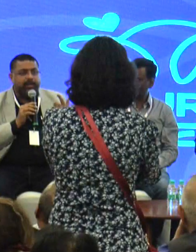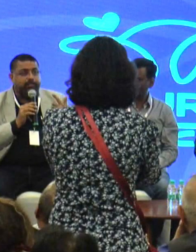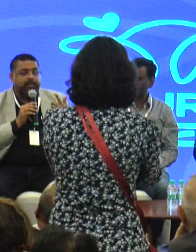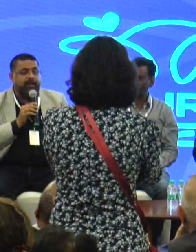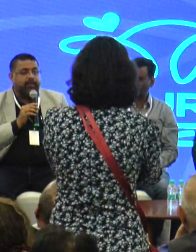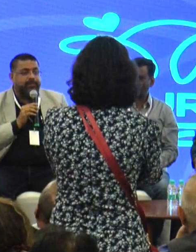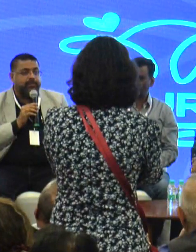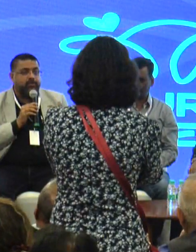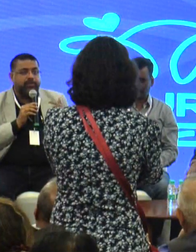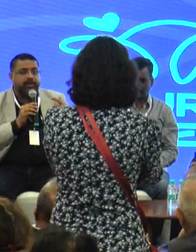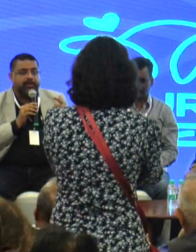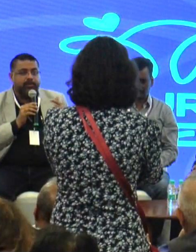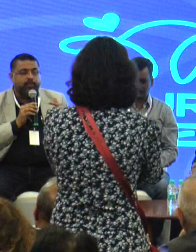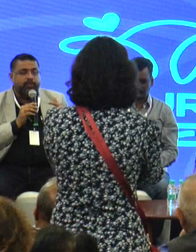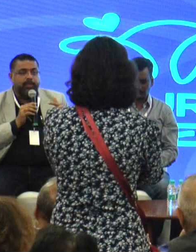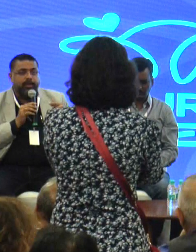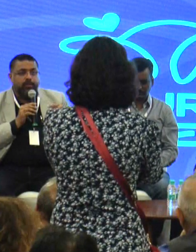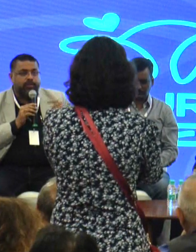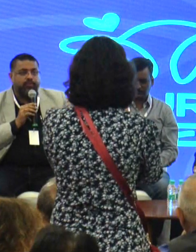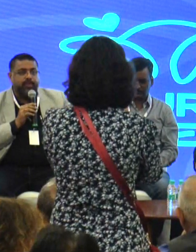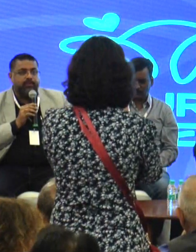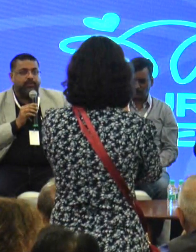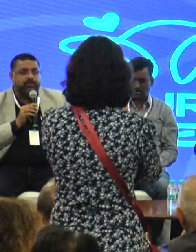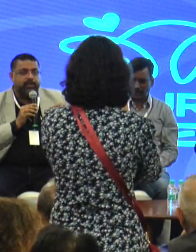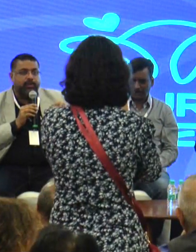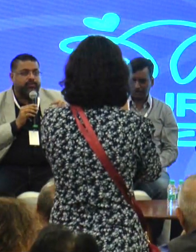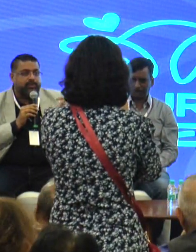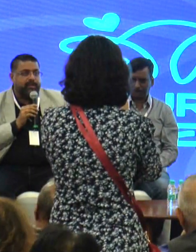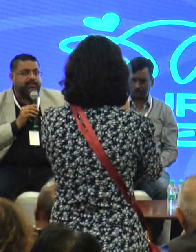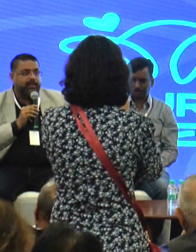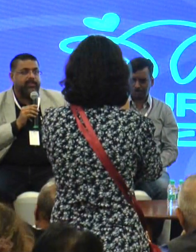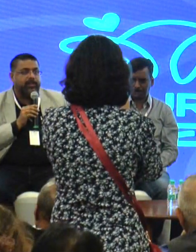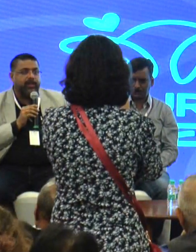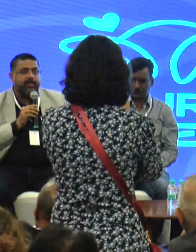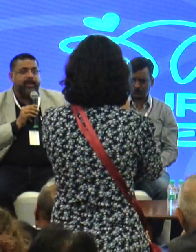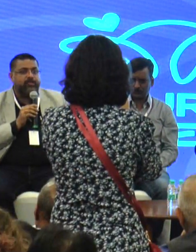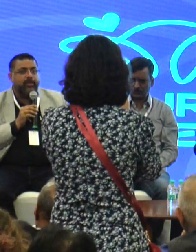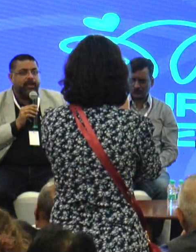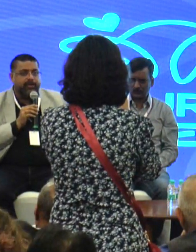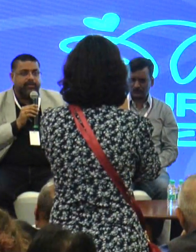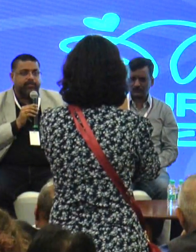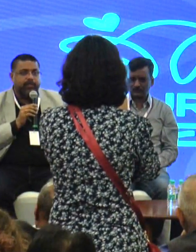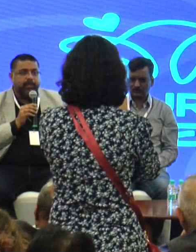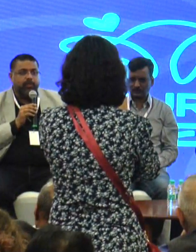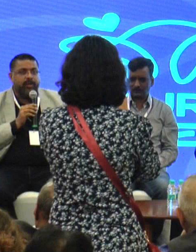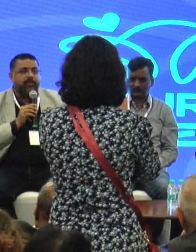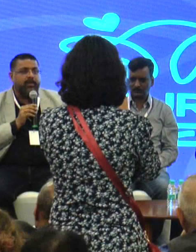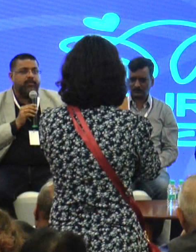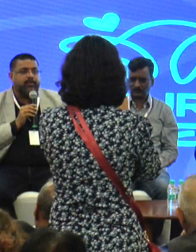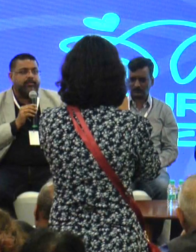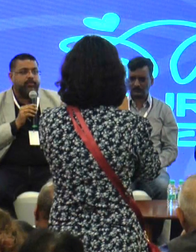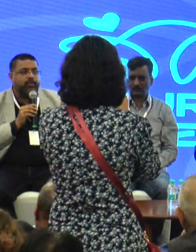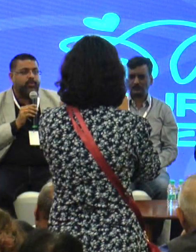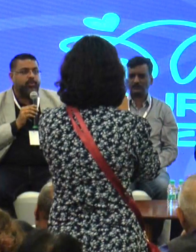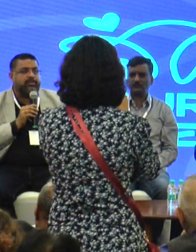deaf, but they had applied to the job, they, you know, got through the interviews, they had got through the tests and everything, and they actually got hired. We never